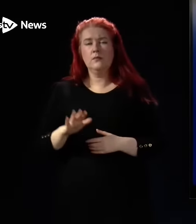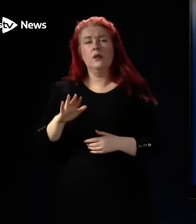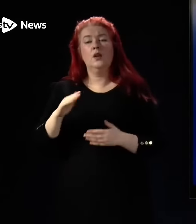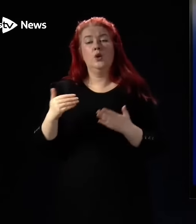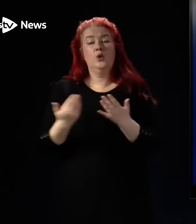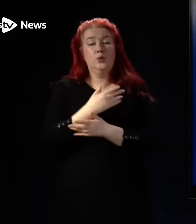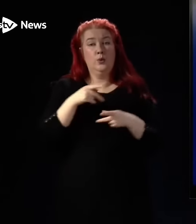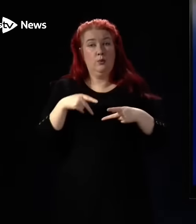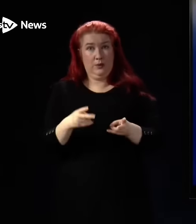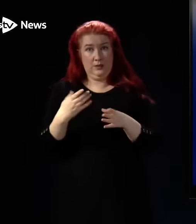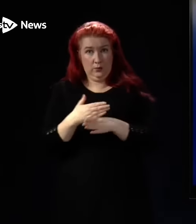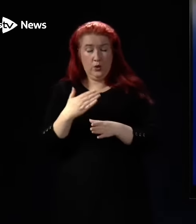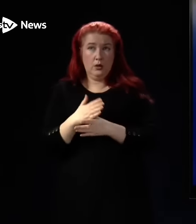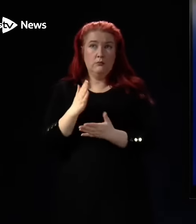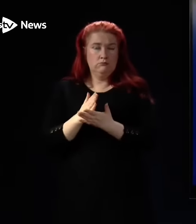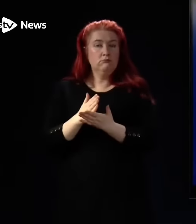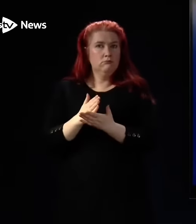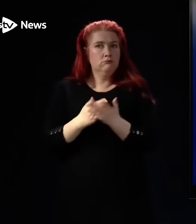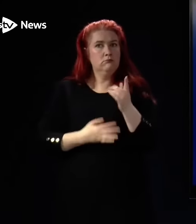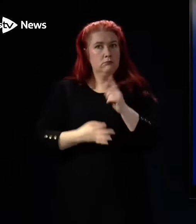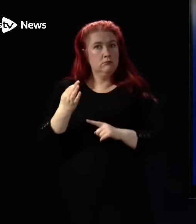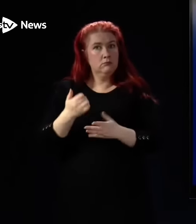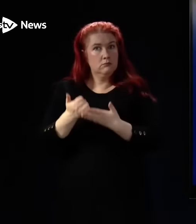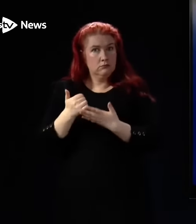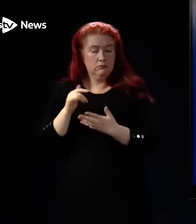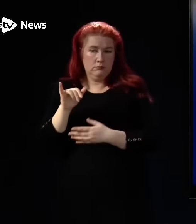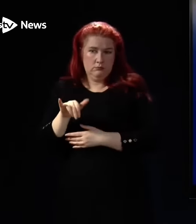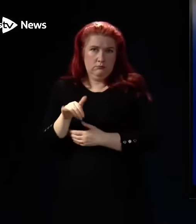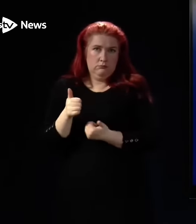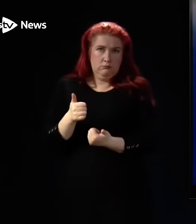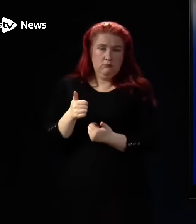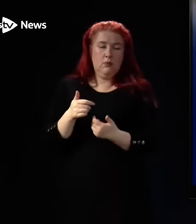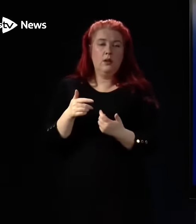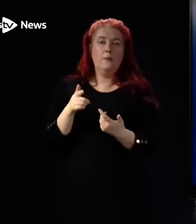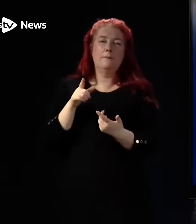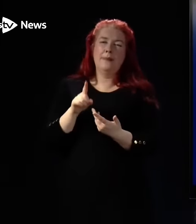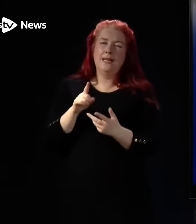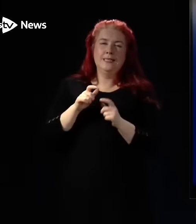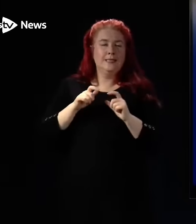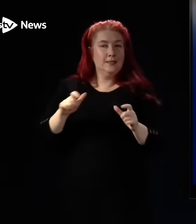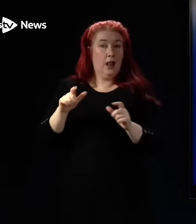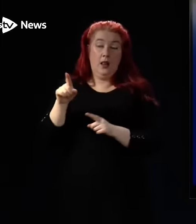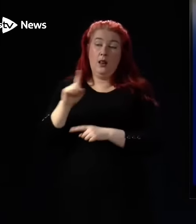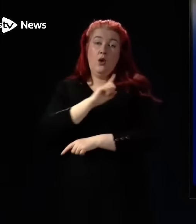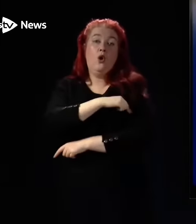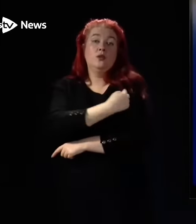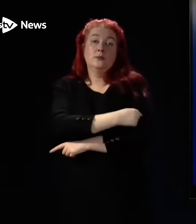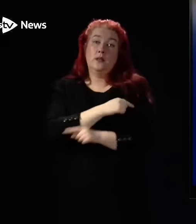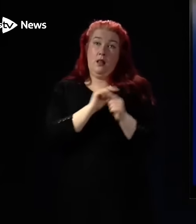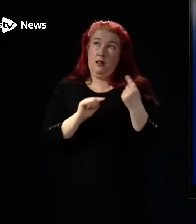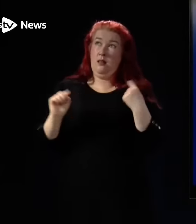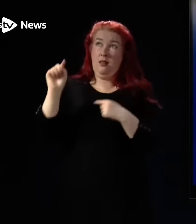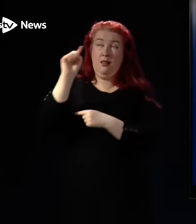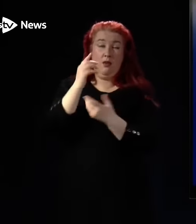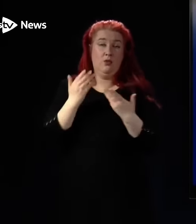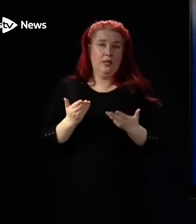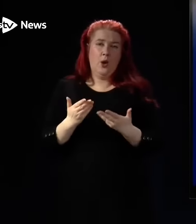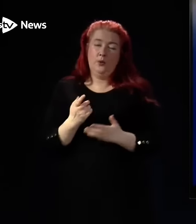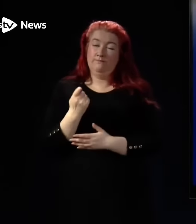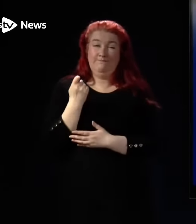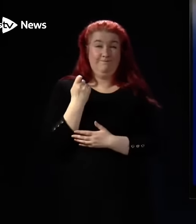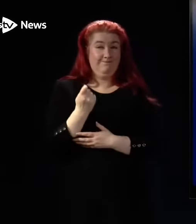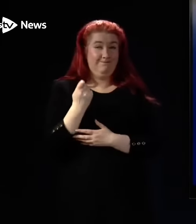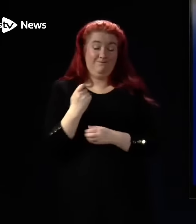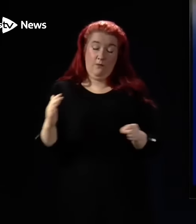shouldn't be underestimated but despite them the reality is hospitals right now are currently almost